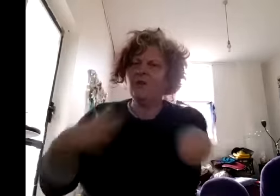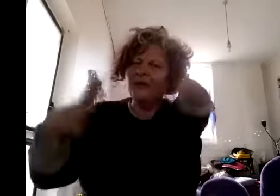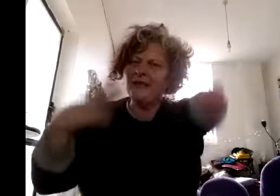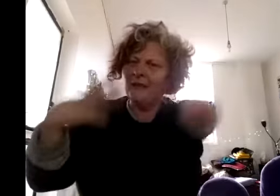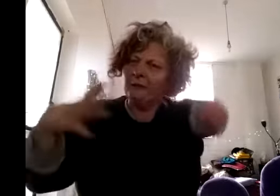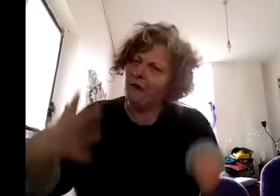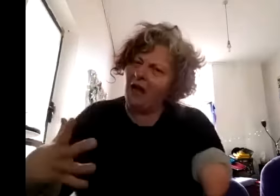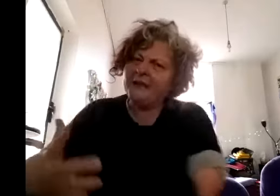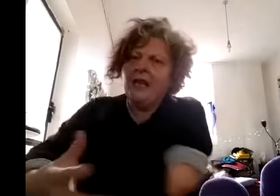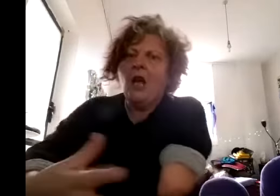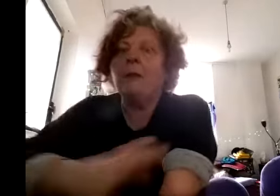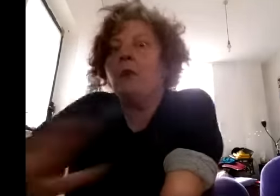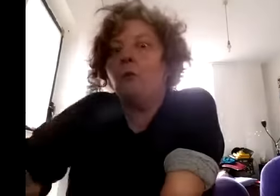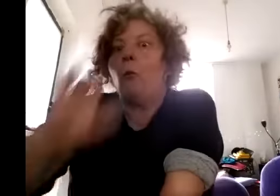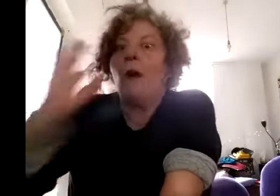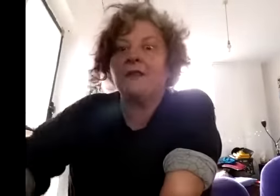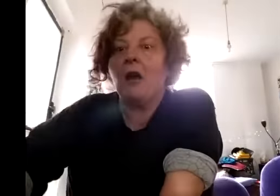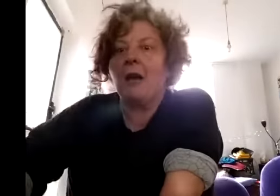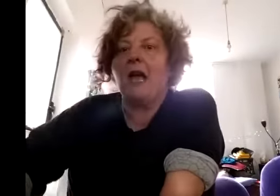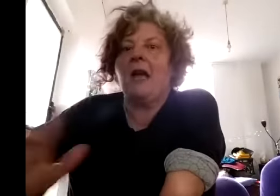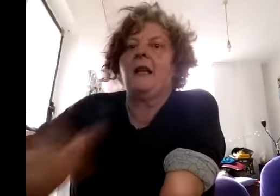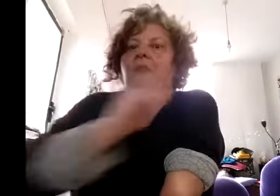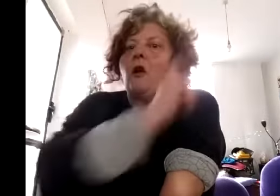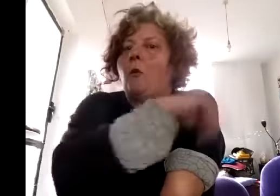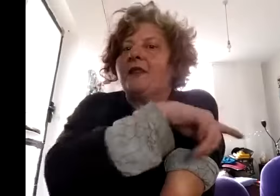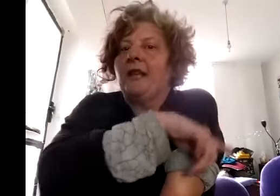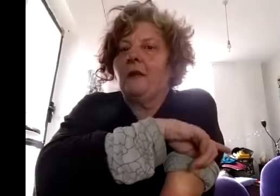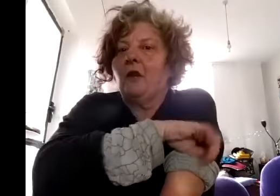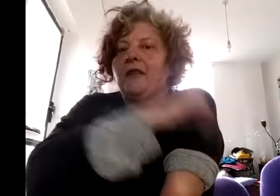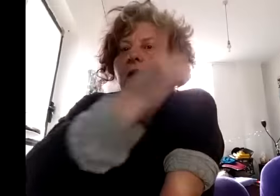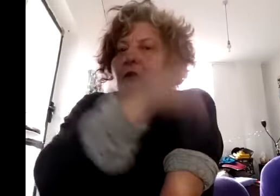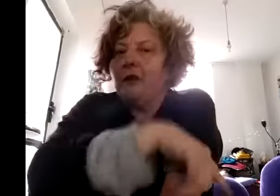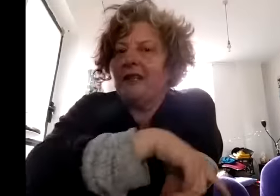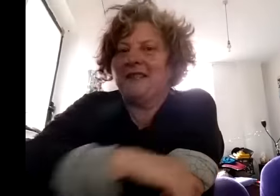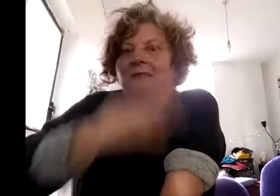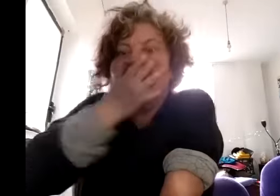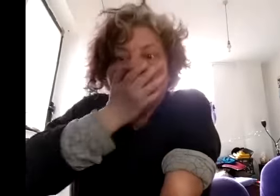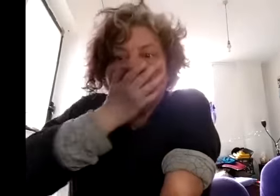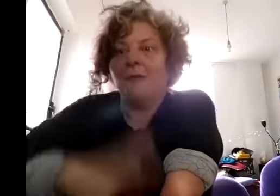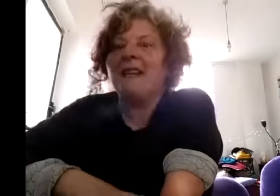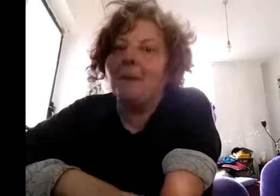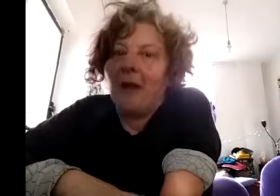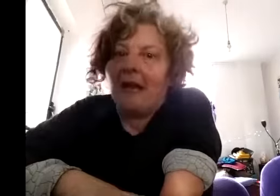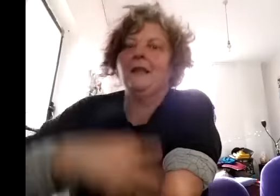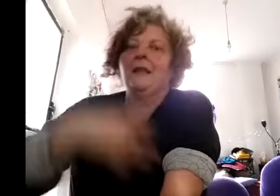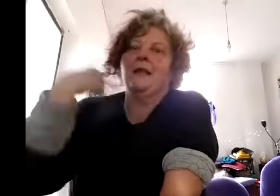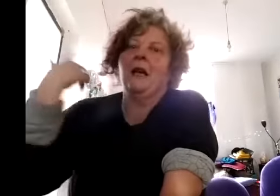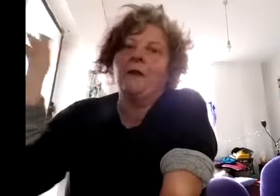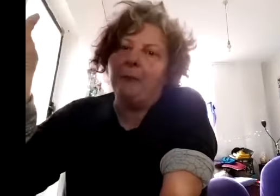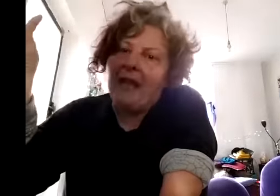always in flux i mean we one time at a show i wasn't actually involved in two years ago i was at the back uh with the band